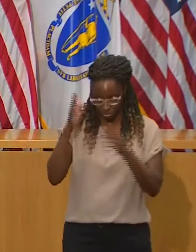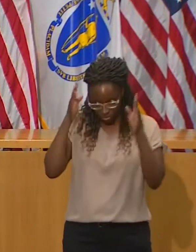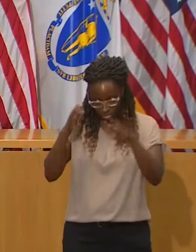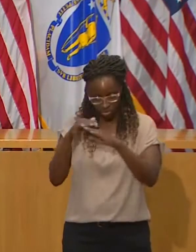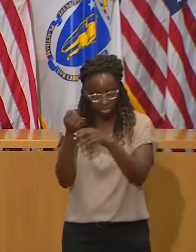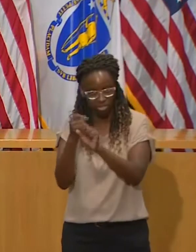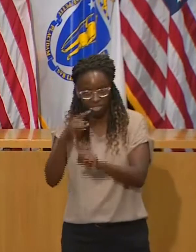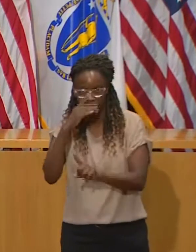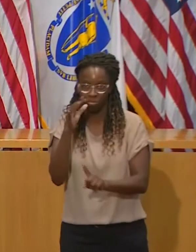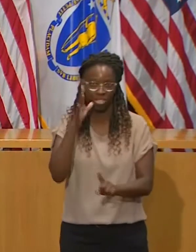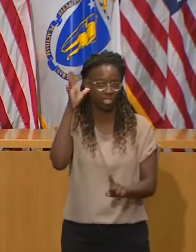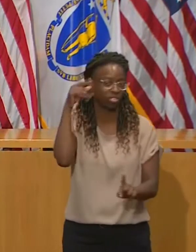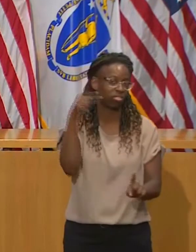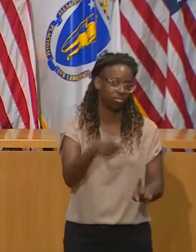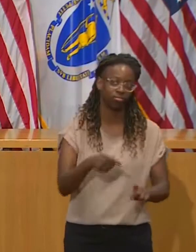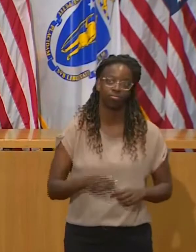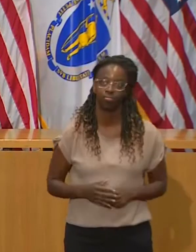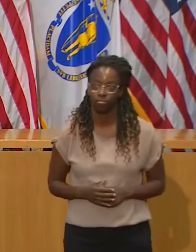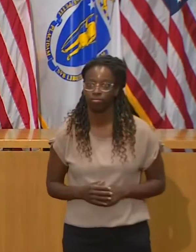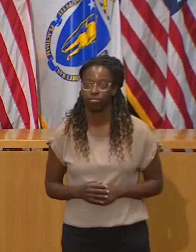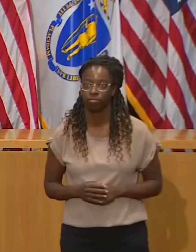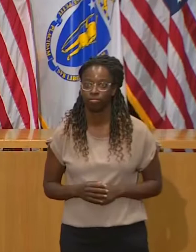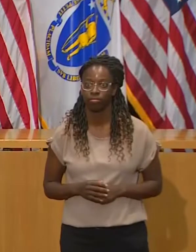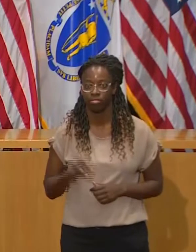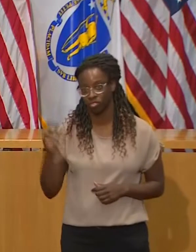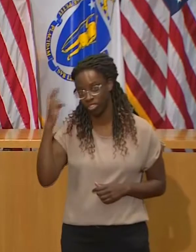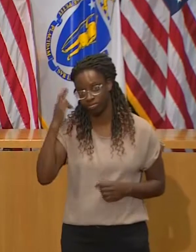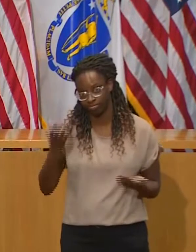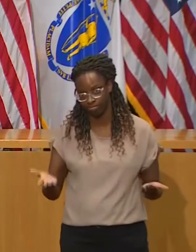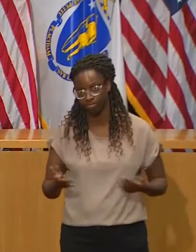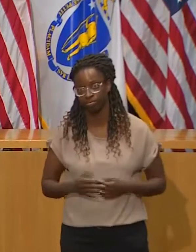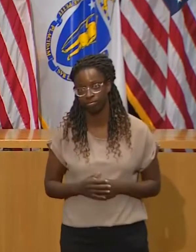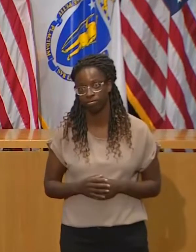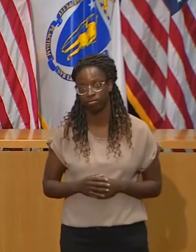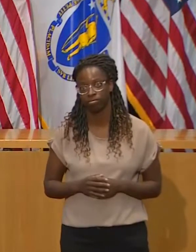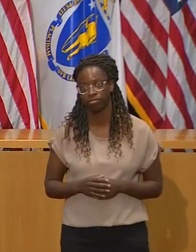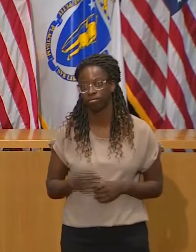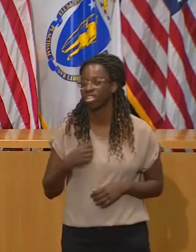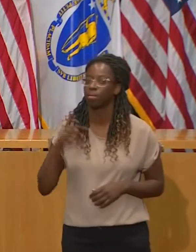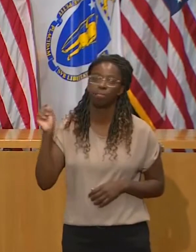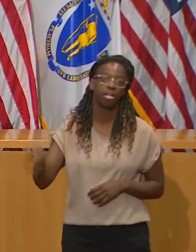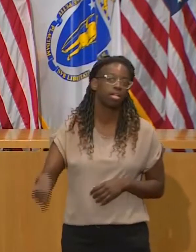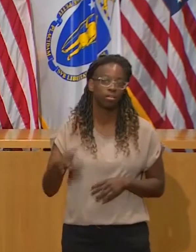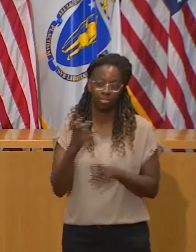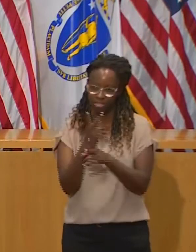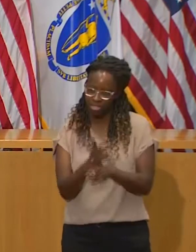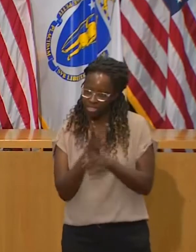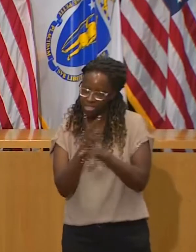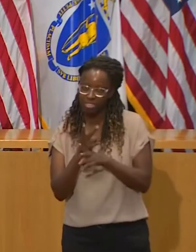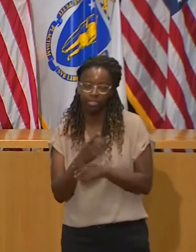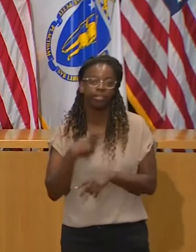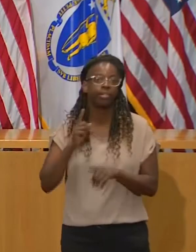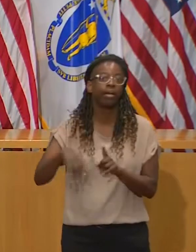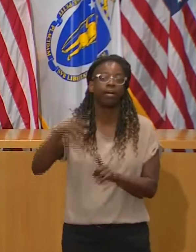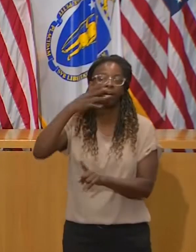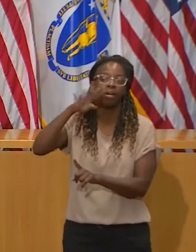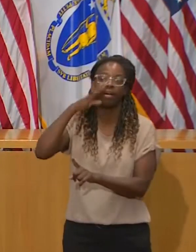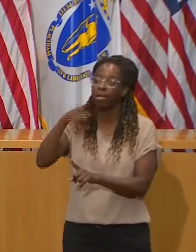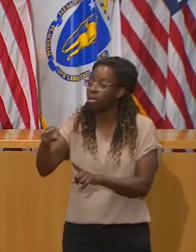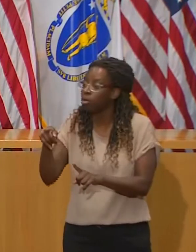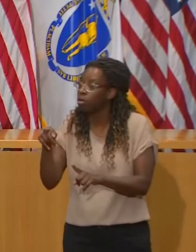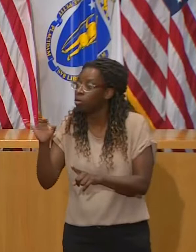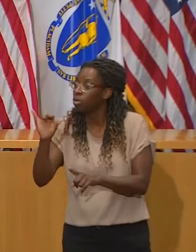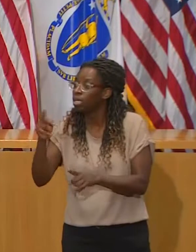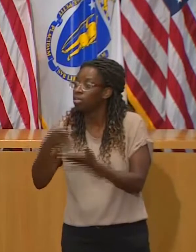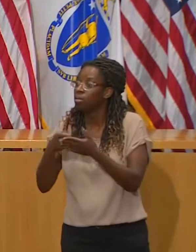This is exactly why we can't afford to be careless when it comes to this insidious disease. Everybody needs to think about their